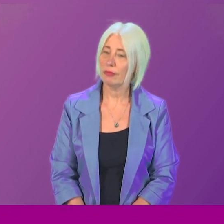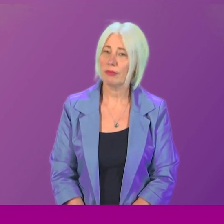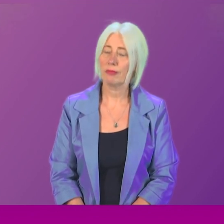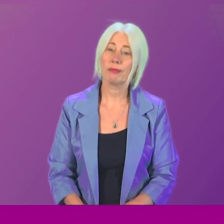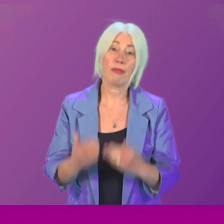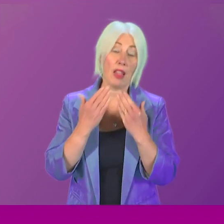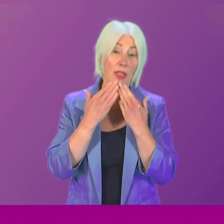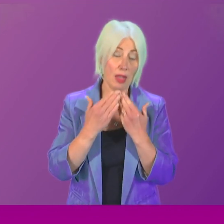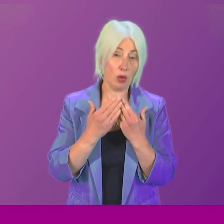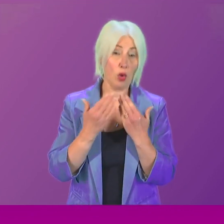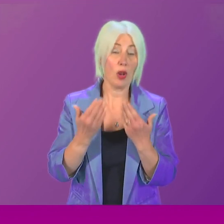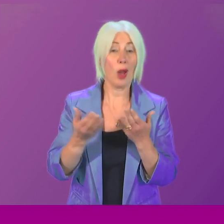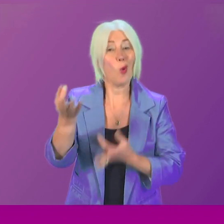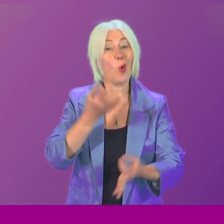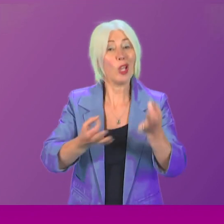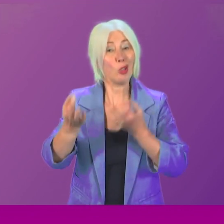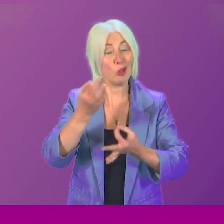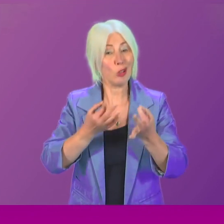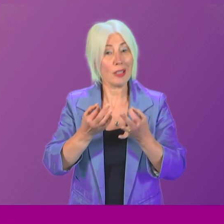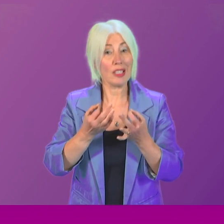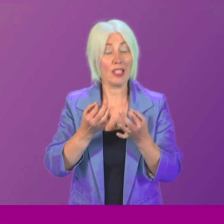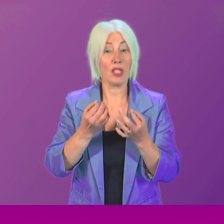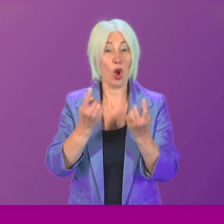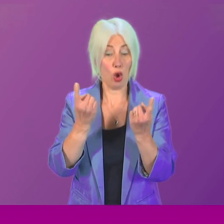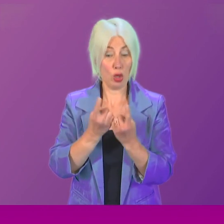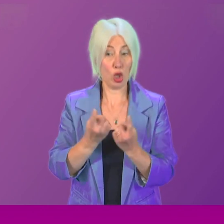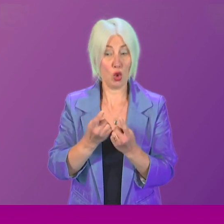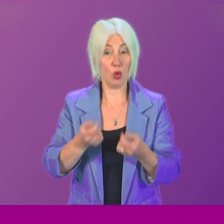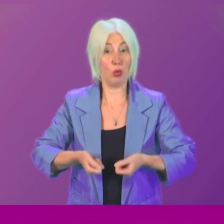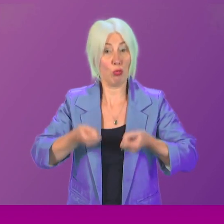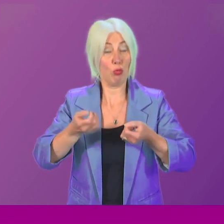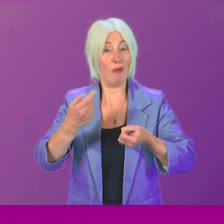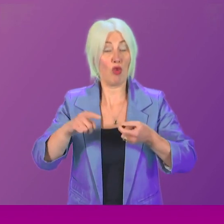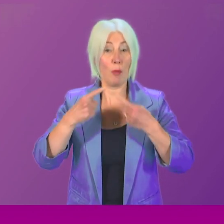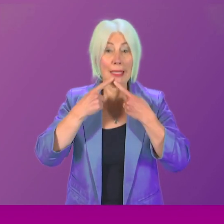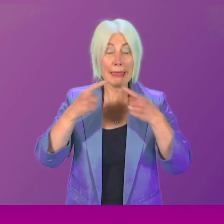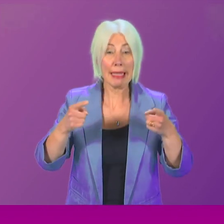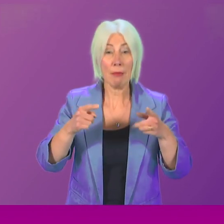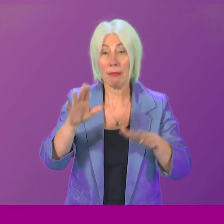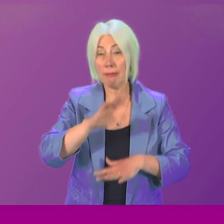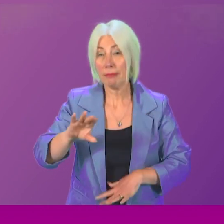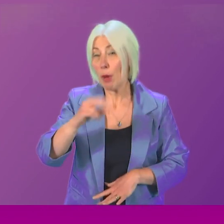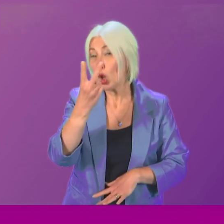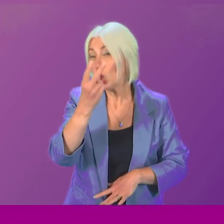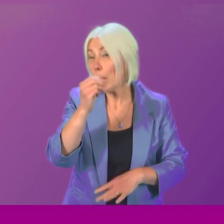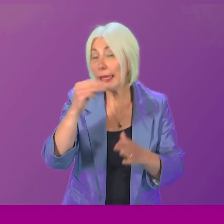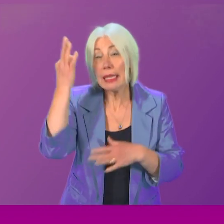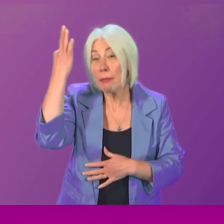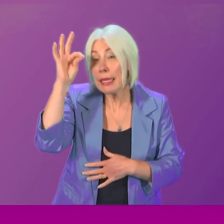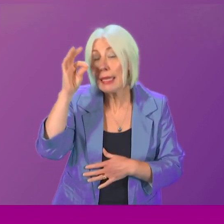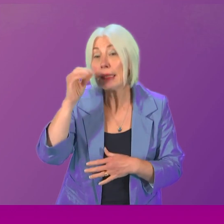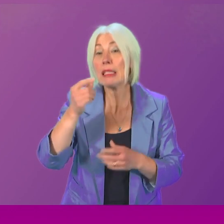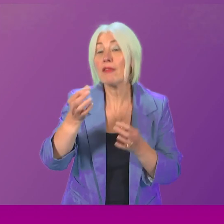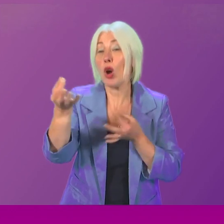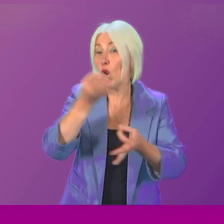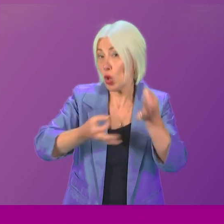The First Minister will now take questions on the issues raised in her statement. I intend to allow around 20 minutes for questions, after which we will